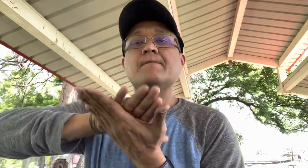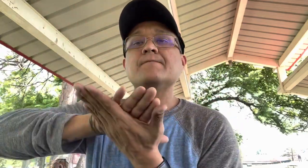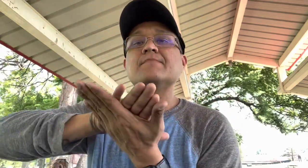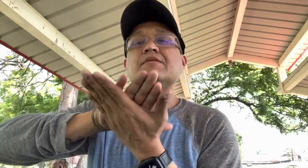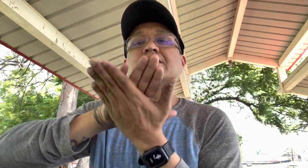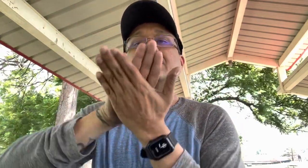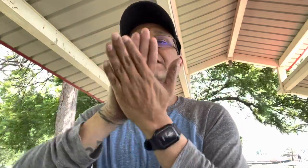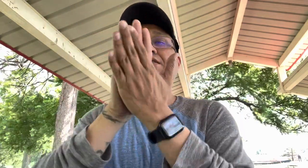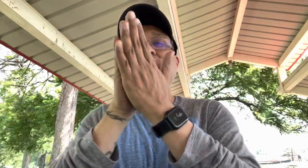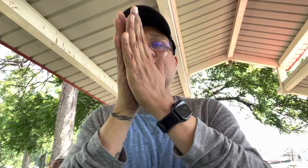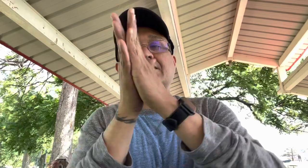reconnect